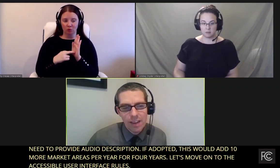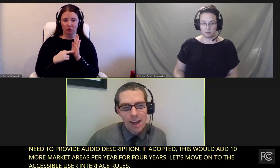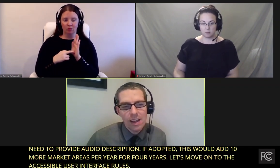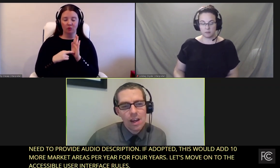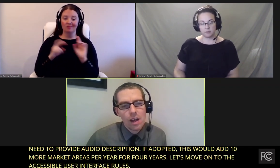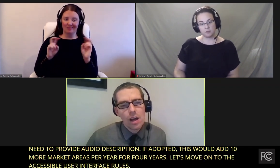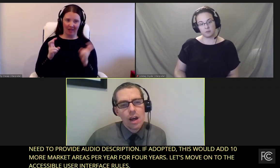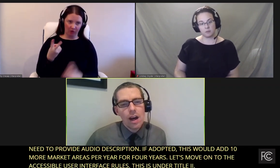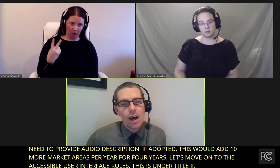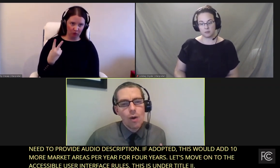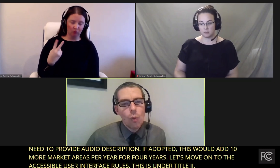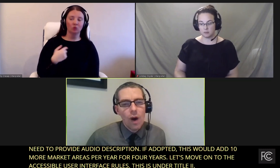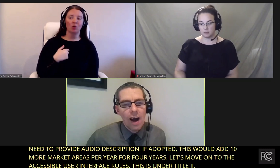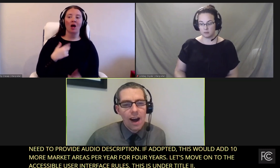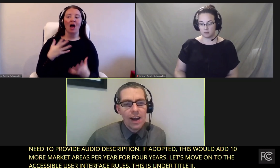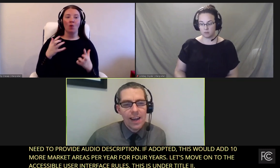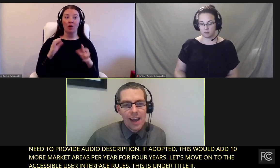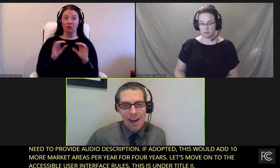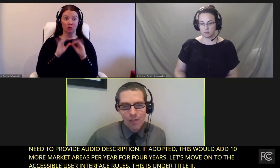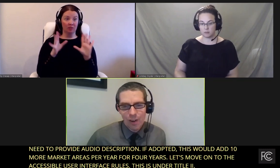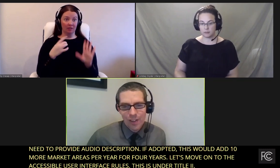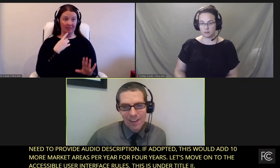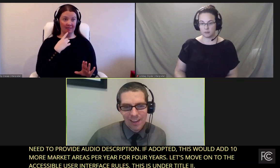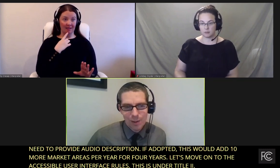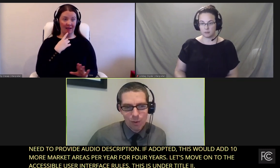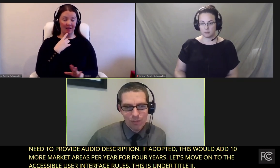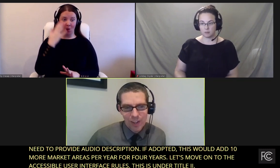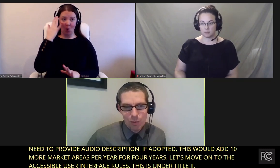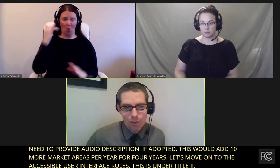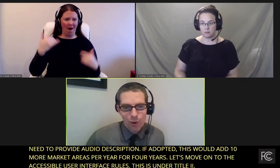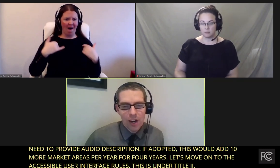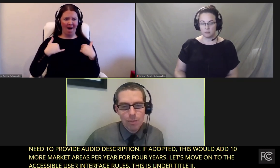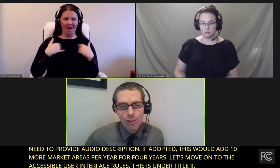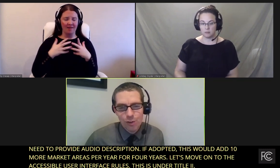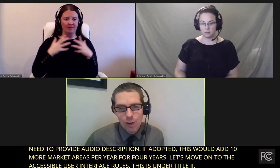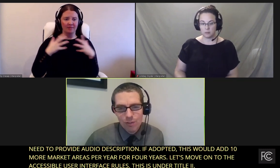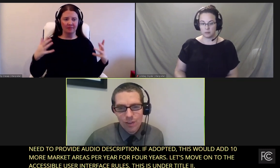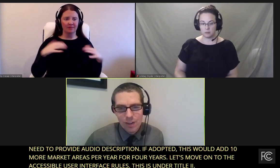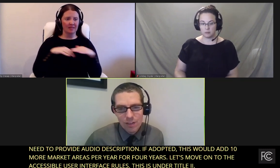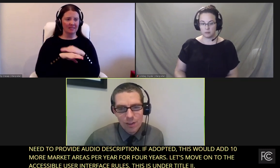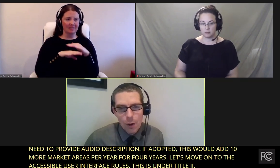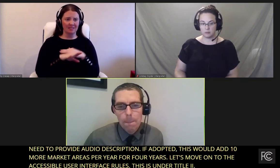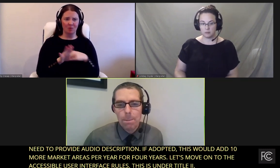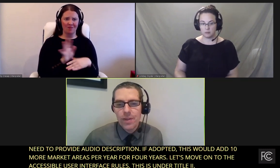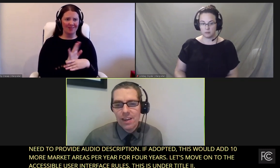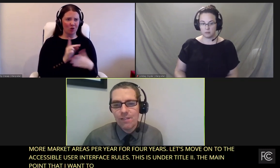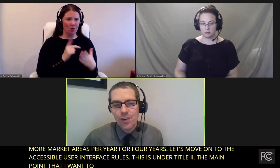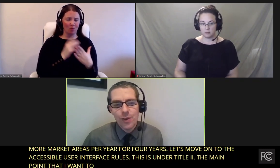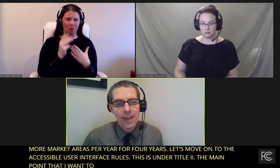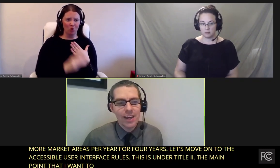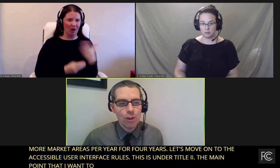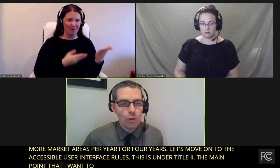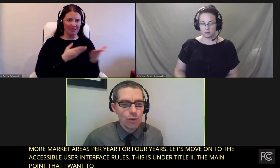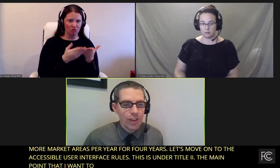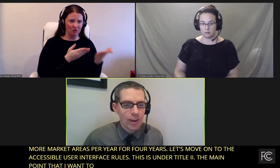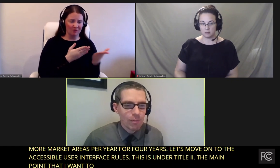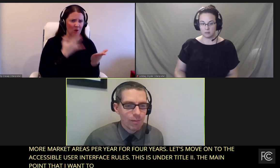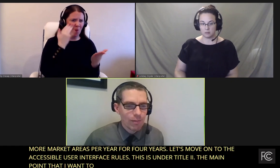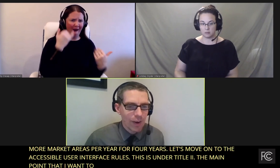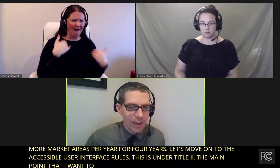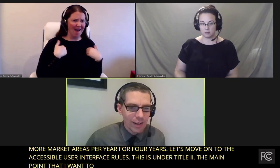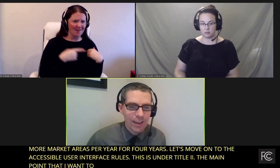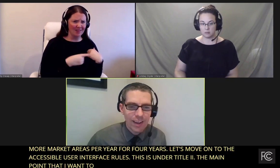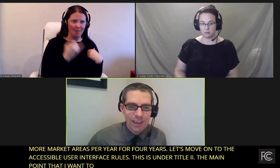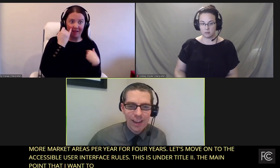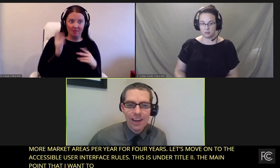to make here is that why have all the accessible video programming services if you can't use